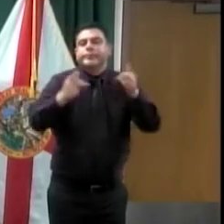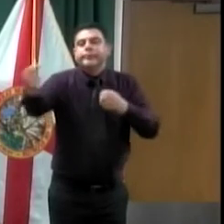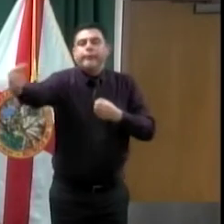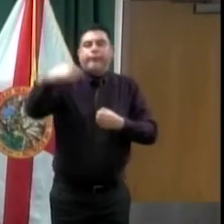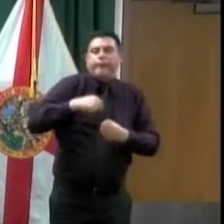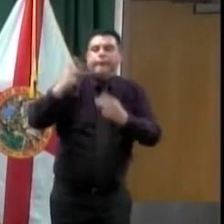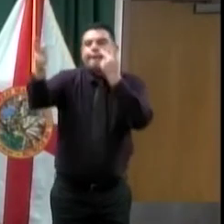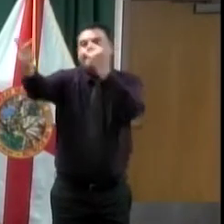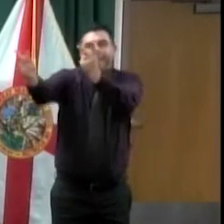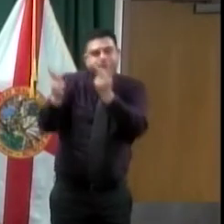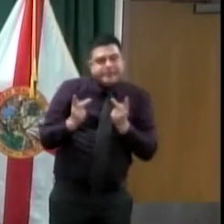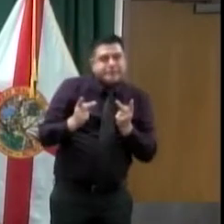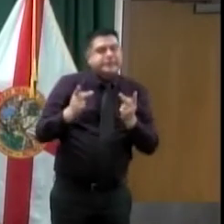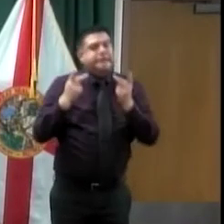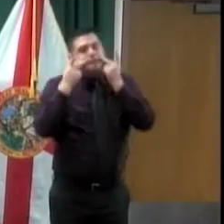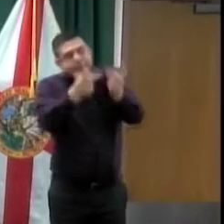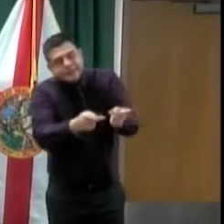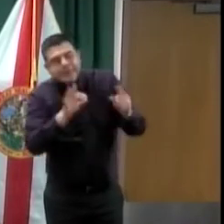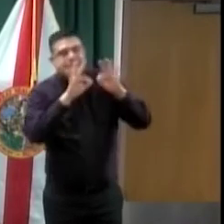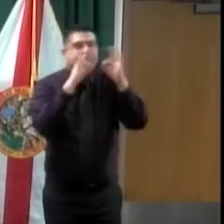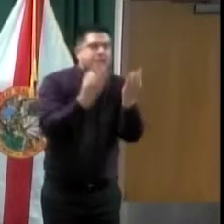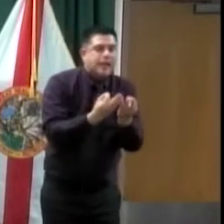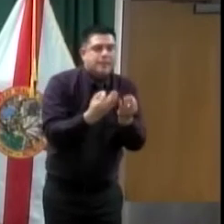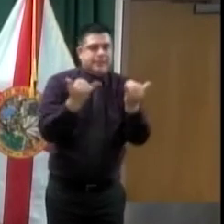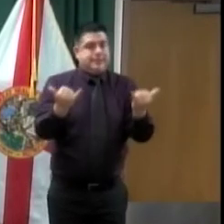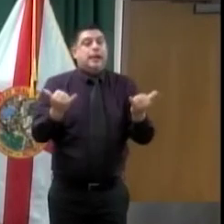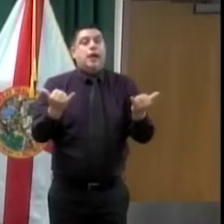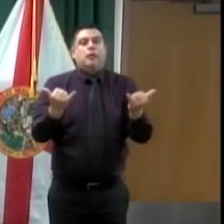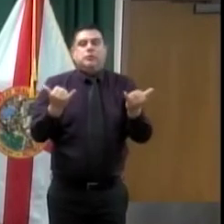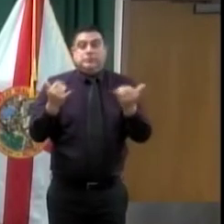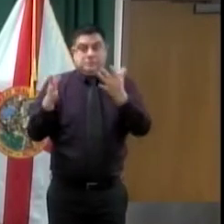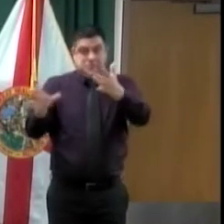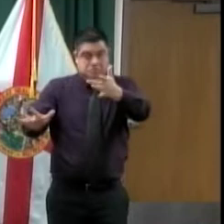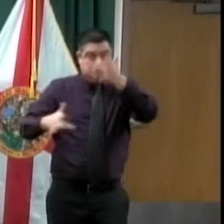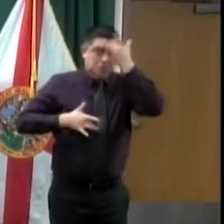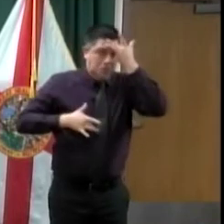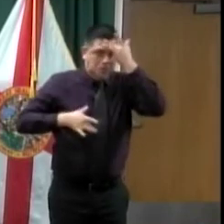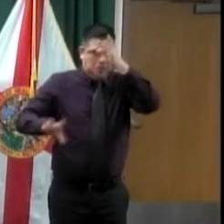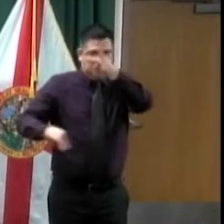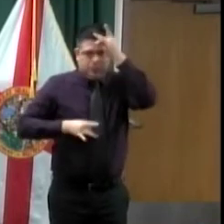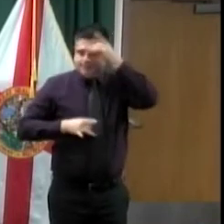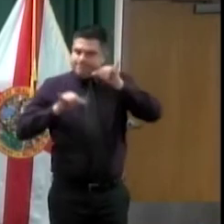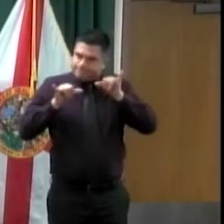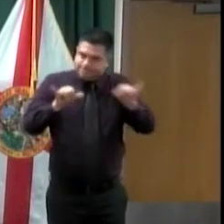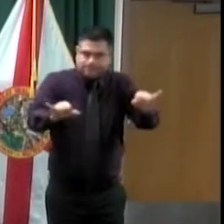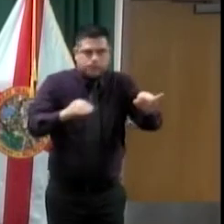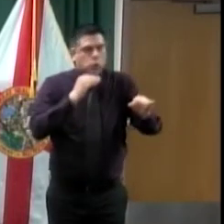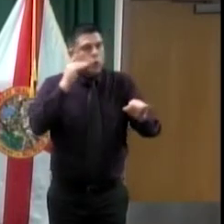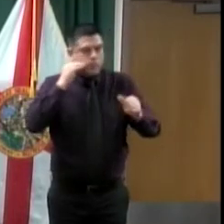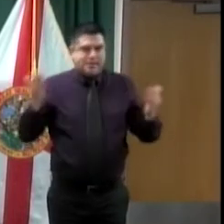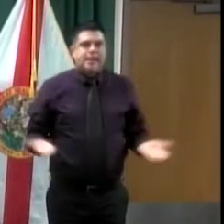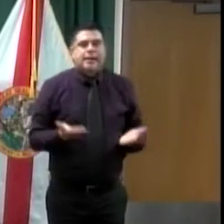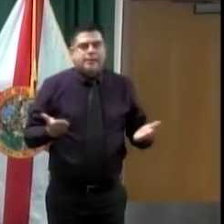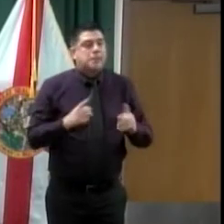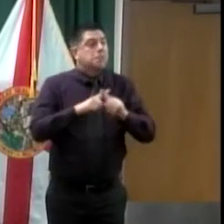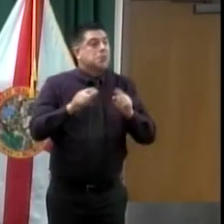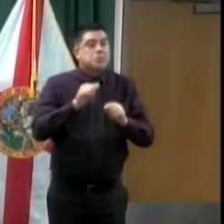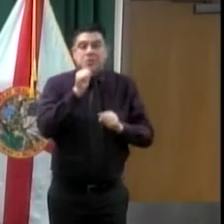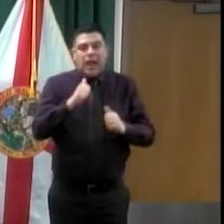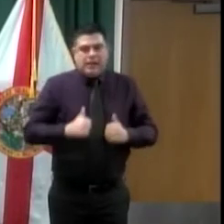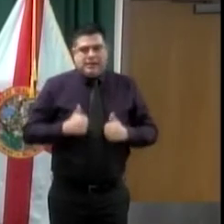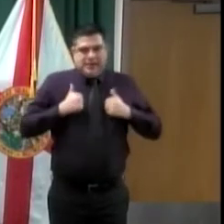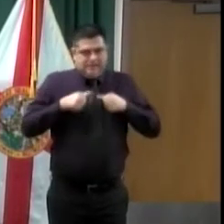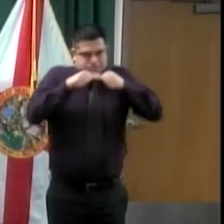to the area, and they got stuck here because they started to have the symptomology and then identified that they had COVID-19.